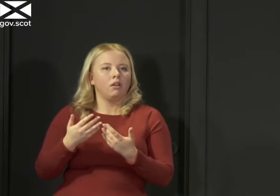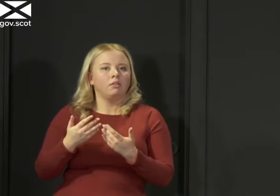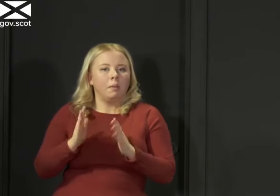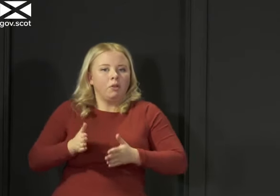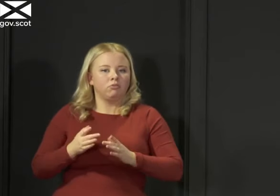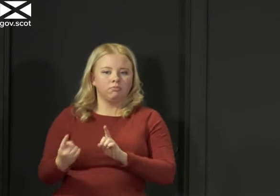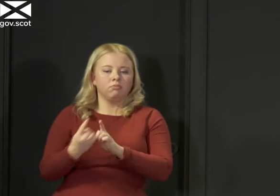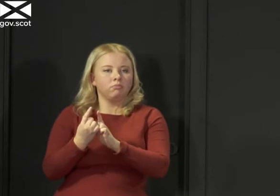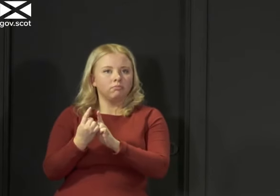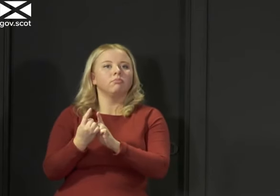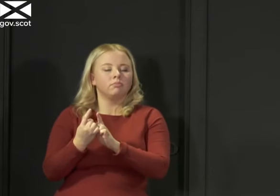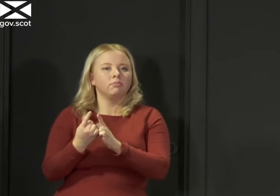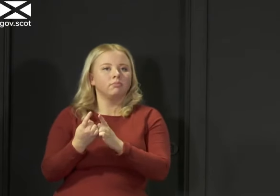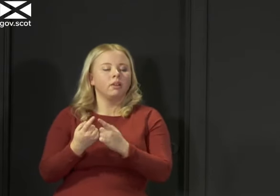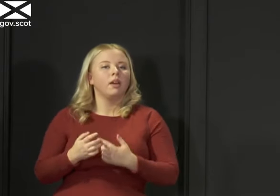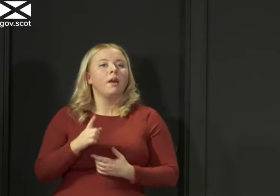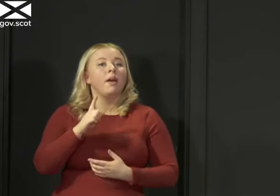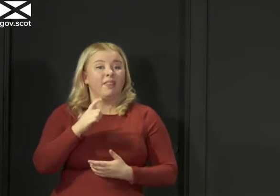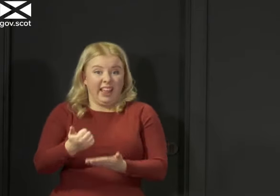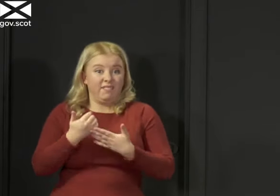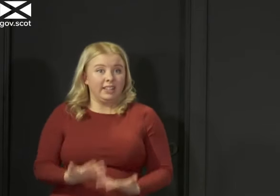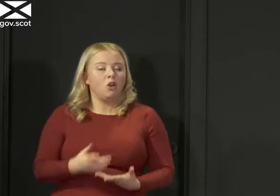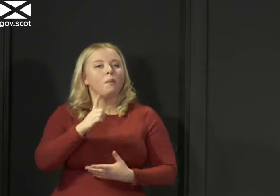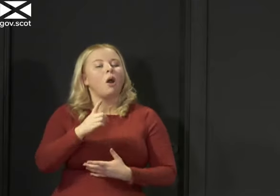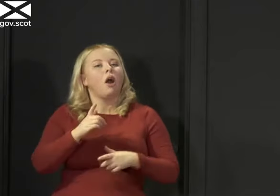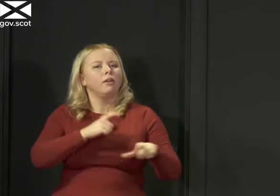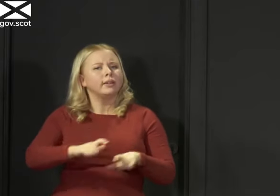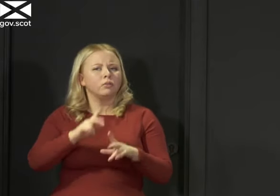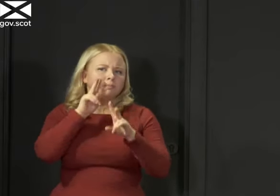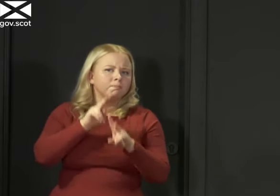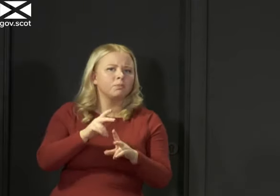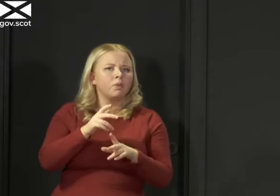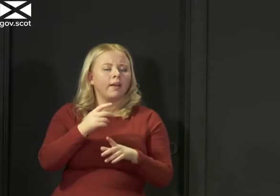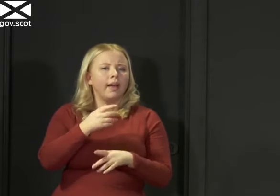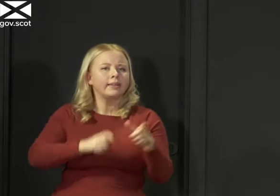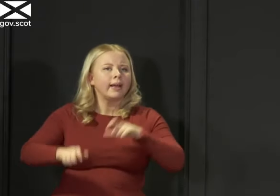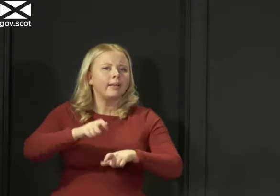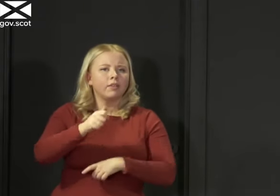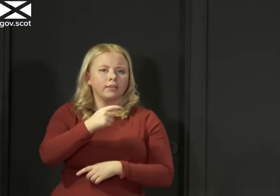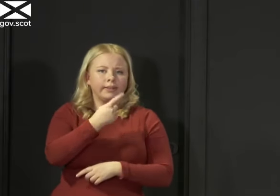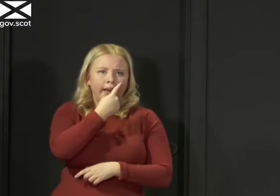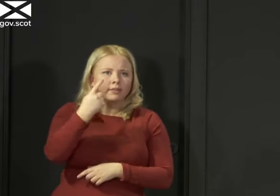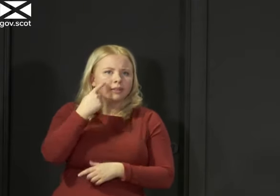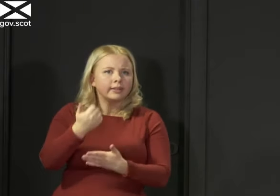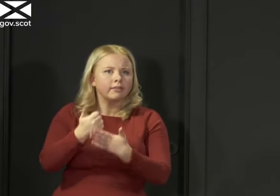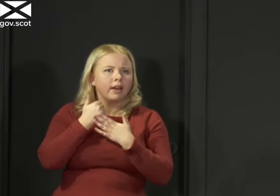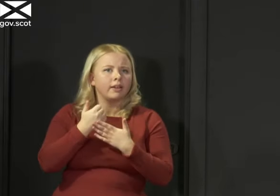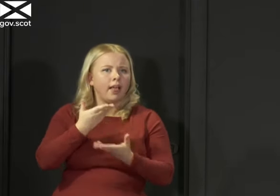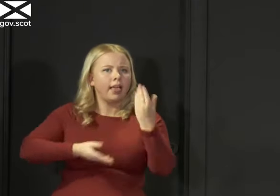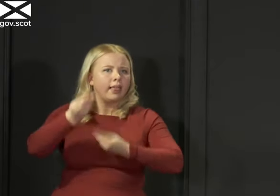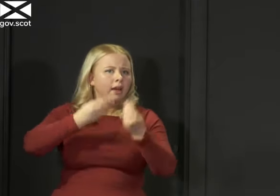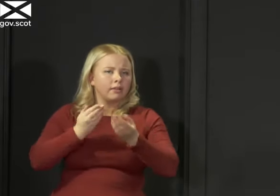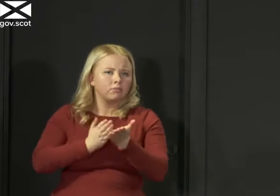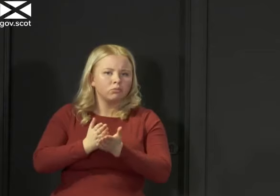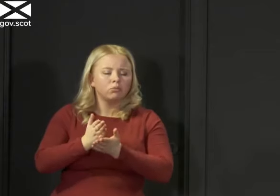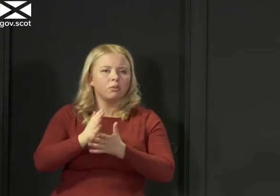we do continue to look on an ongoing basis, both at the scientific advice. We are learning more every day, as I said a moment ago, about how the